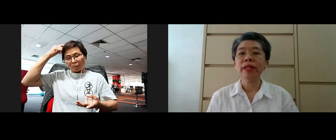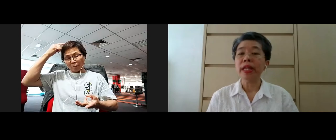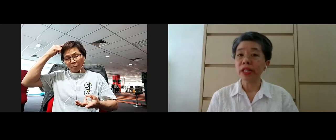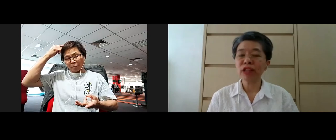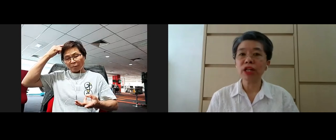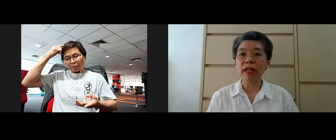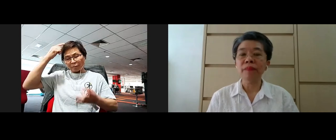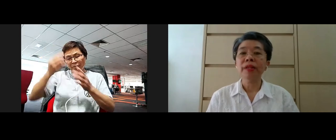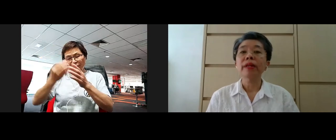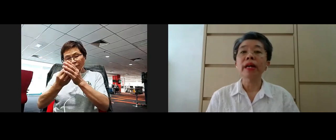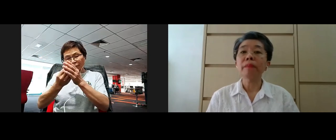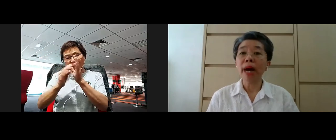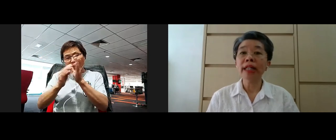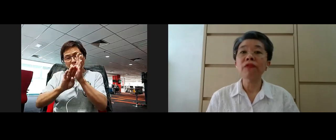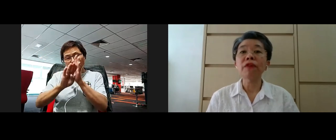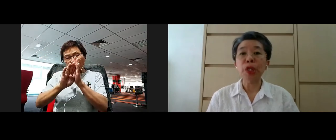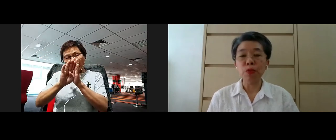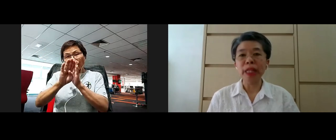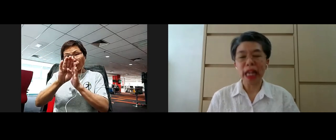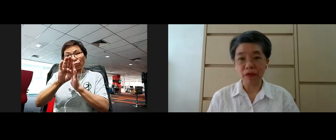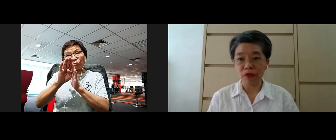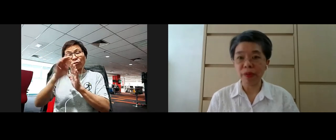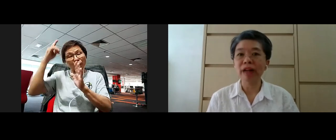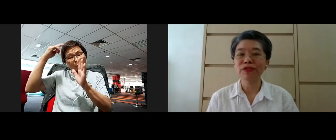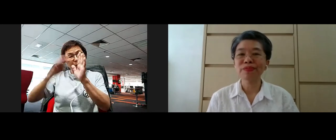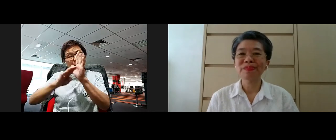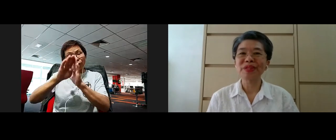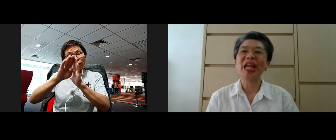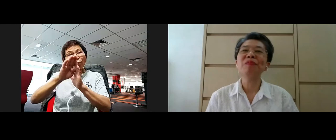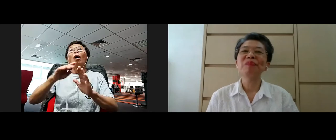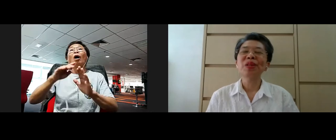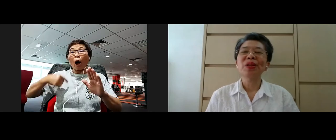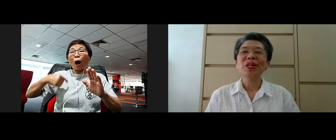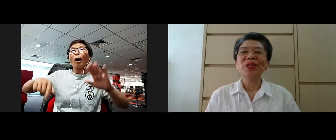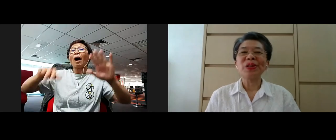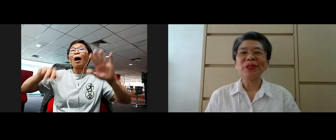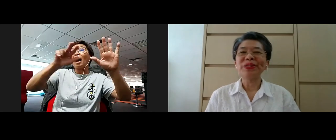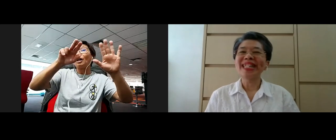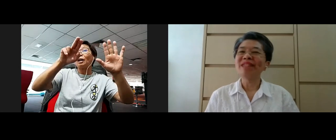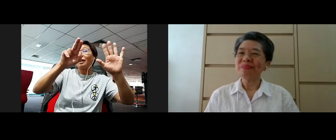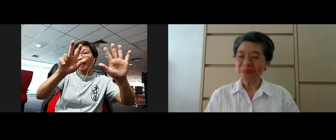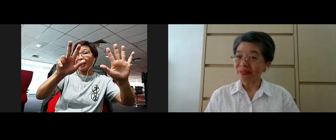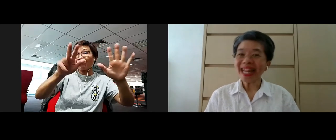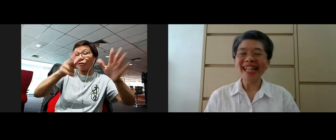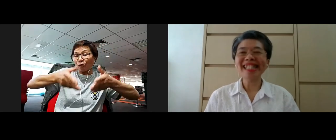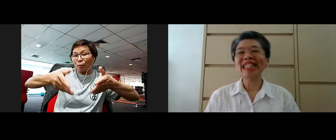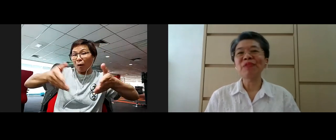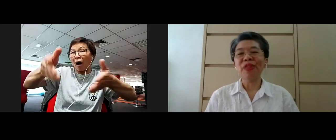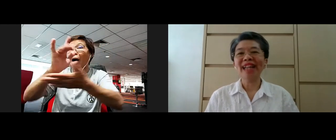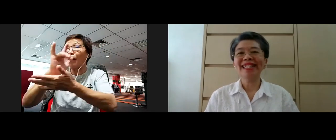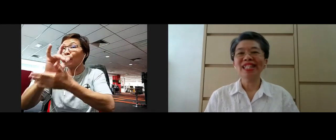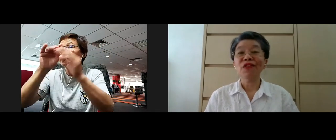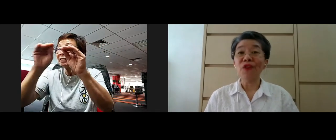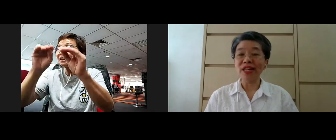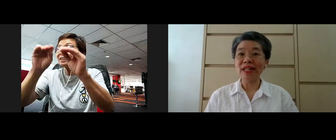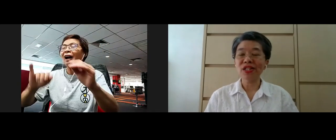is actually part of our noble eightfold path. So I started